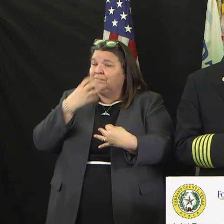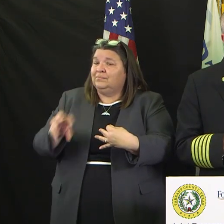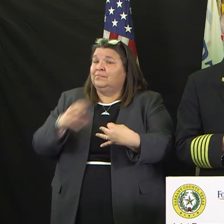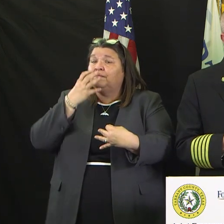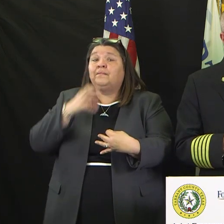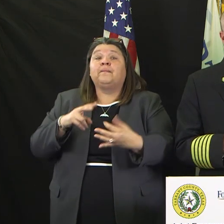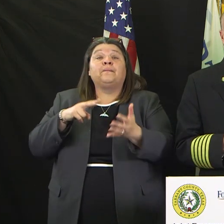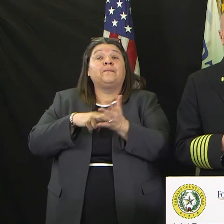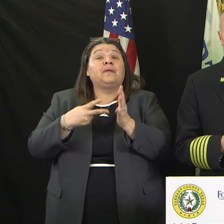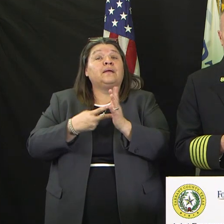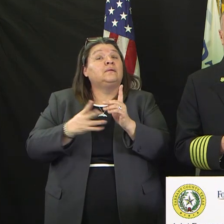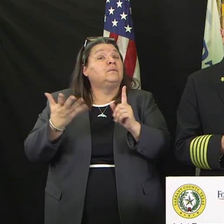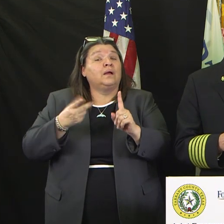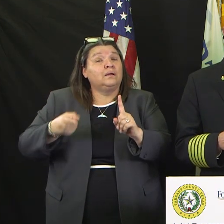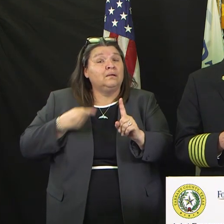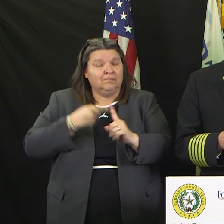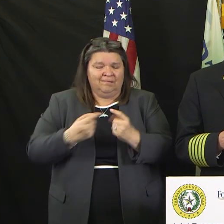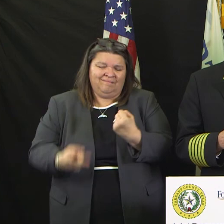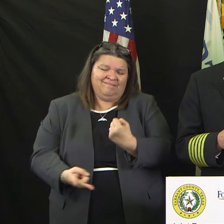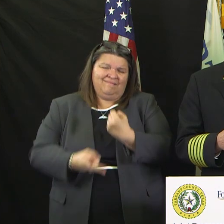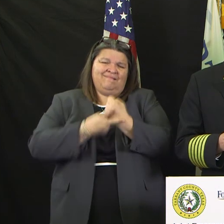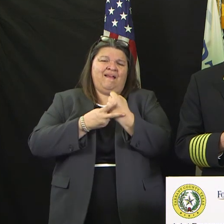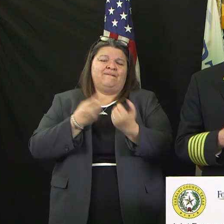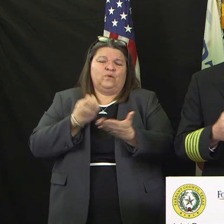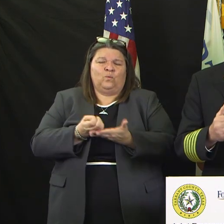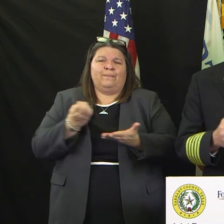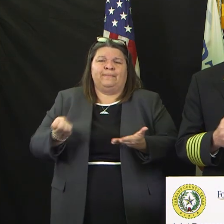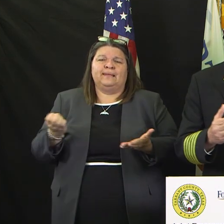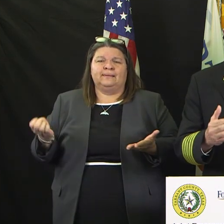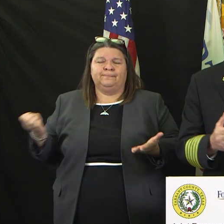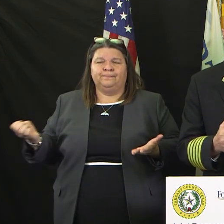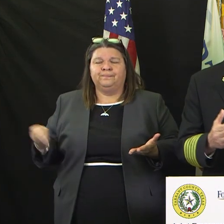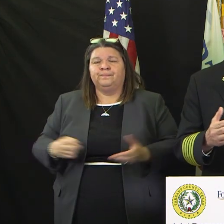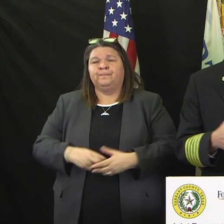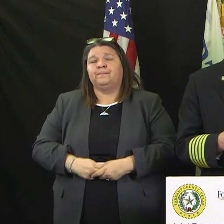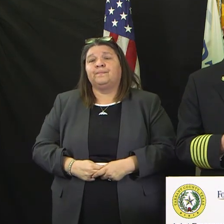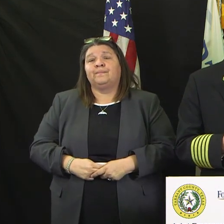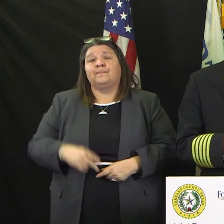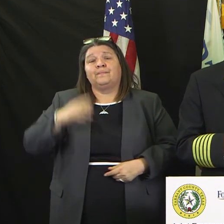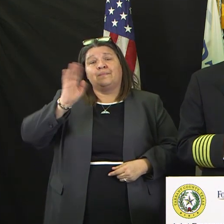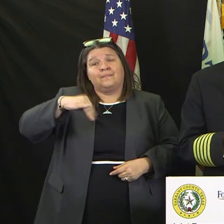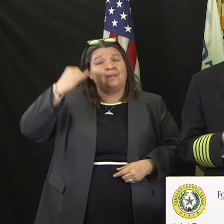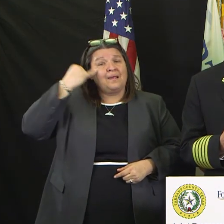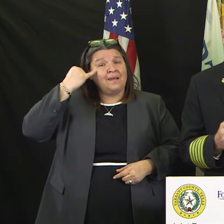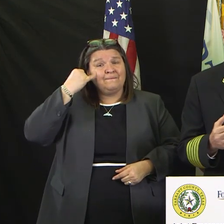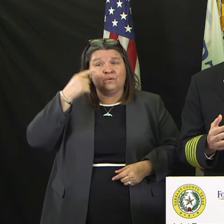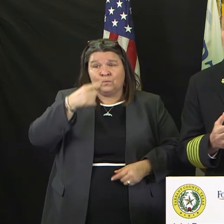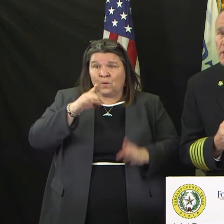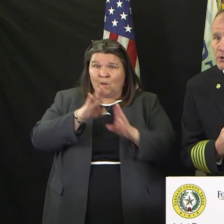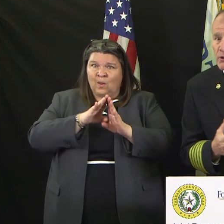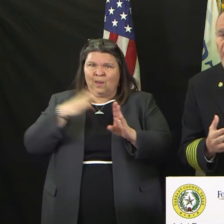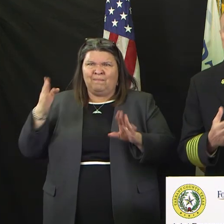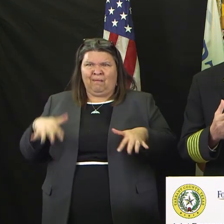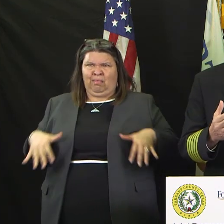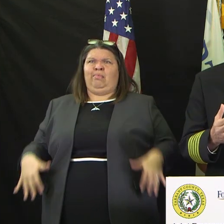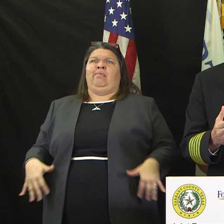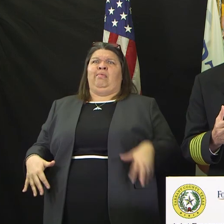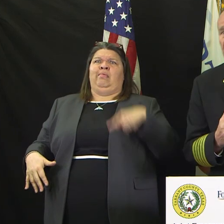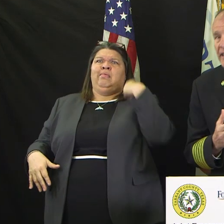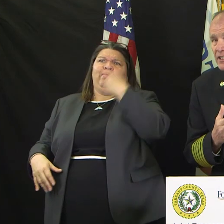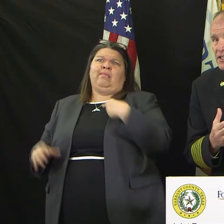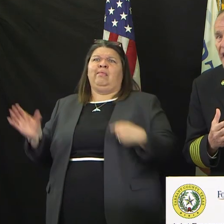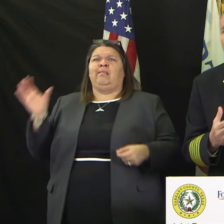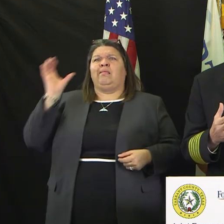is going to look like when he comes to the door. There will be a little bit of communication. He'll have to talk up. He'll have to